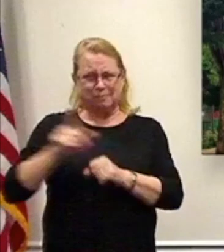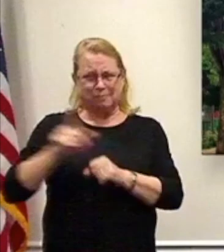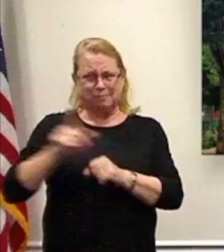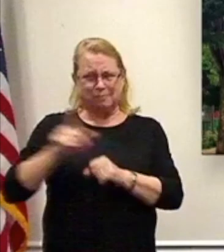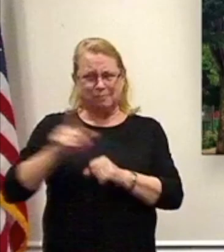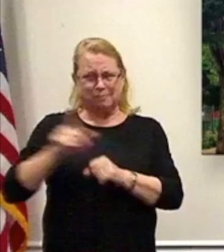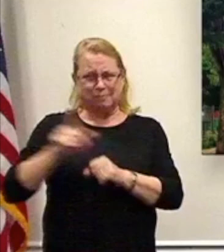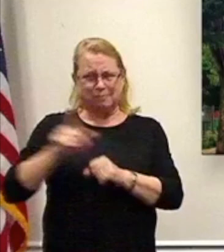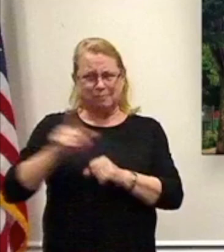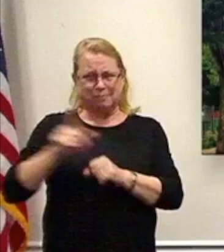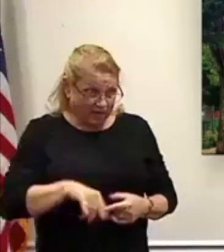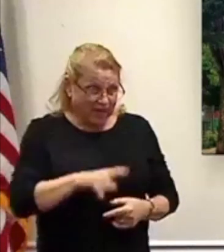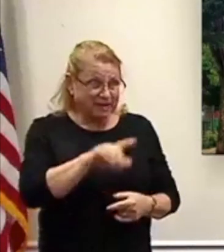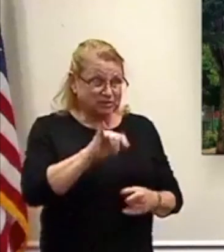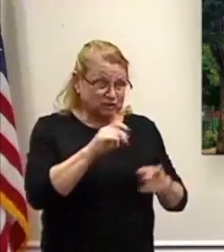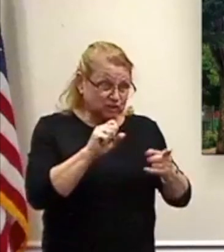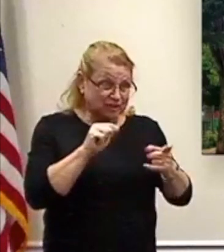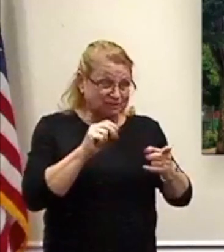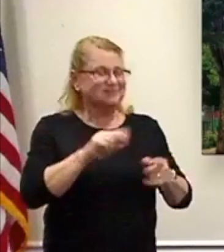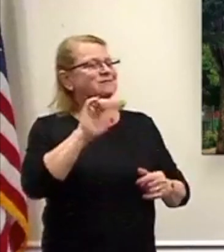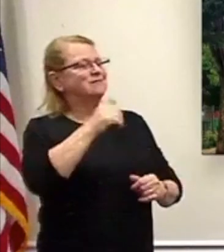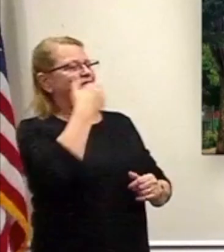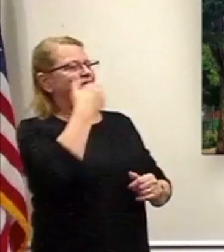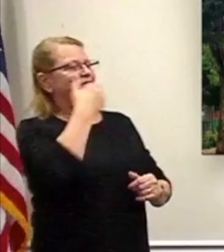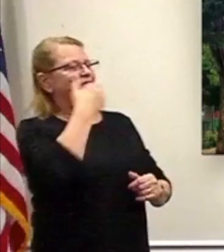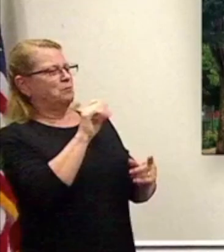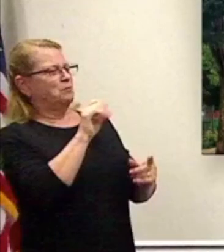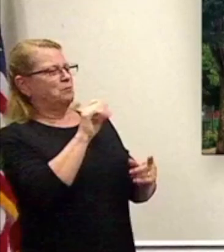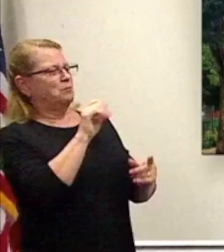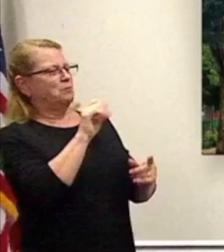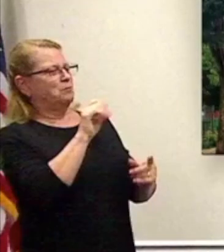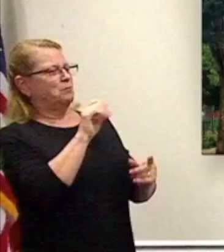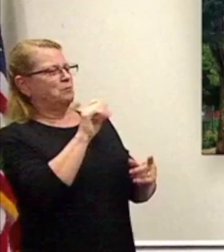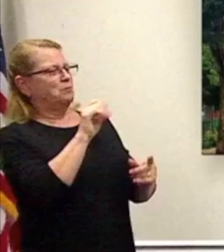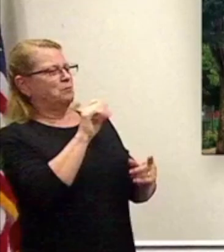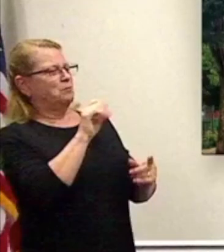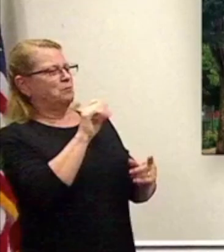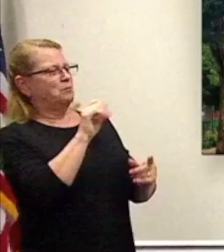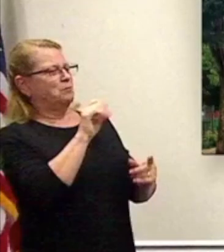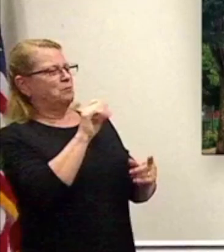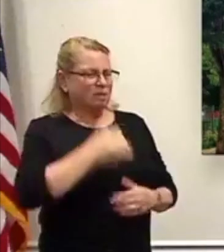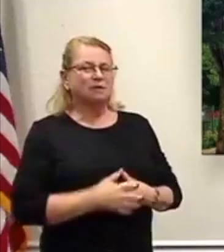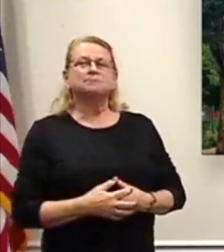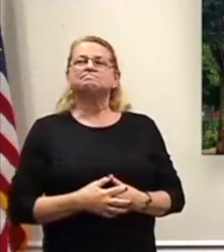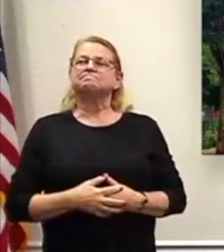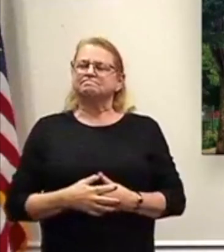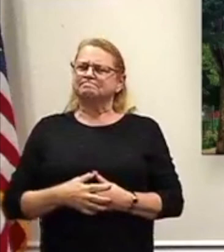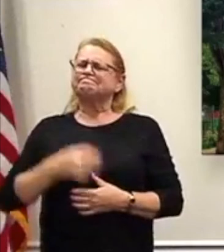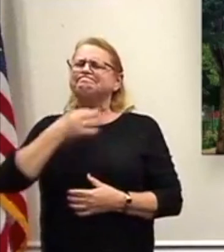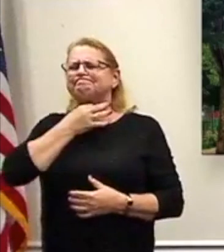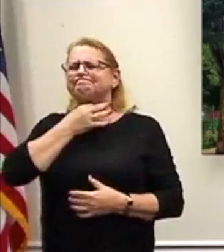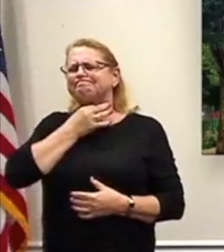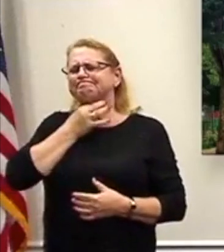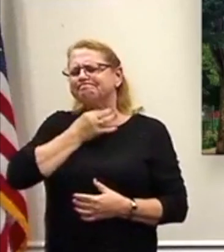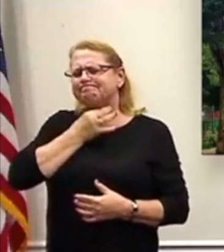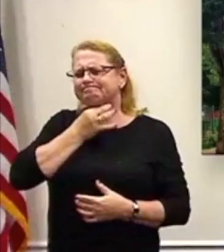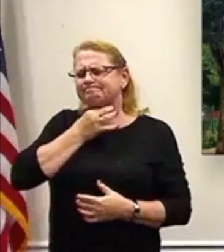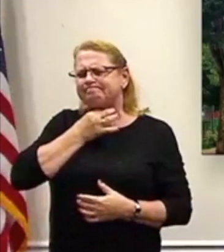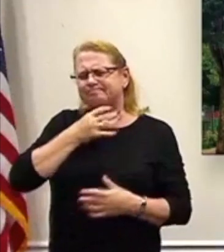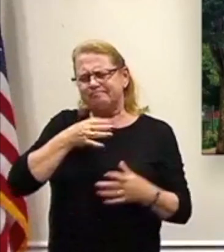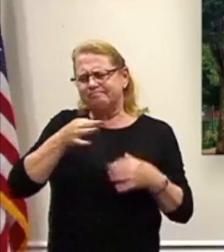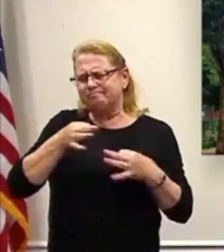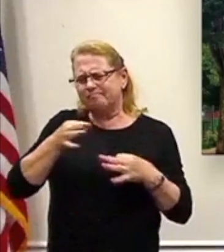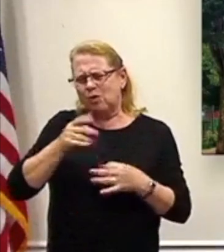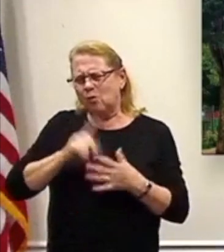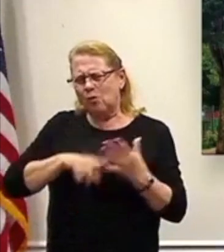Jason, are you there? Yeah, thanks, Mark. Yeah, thank you for taking my call. You bet. Yeah, I was curious if you could kind of explain that and tell me exactly